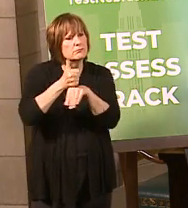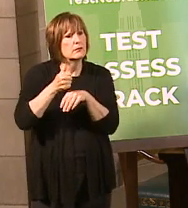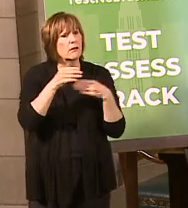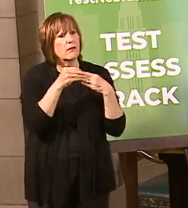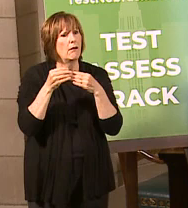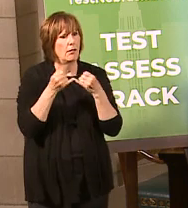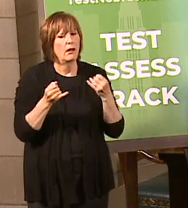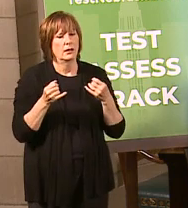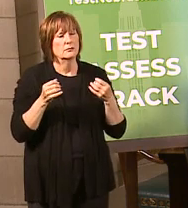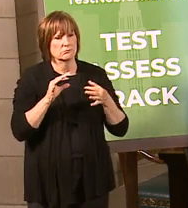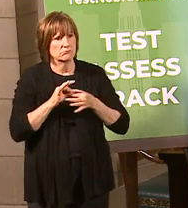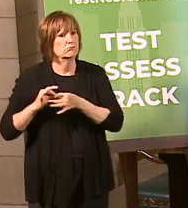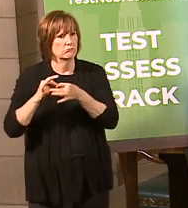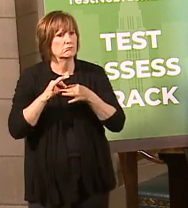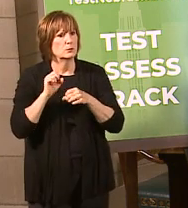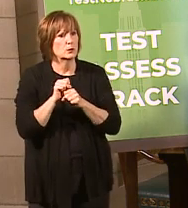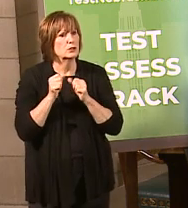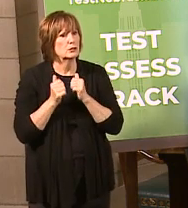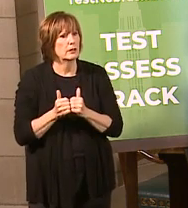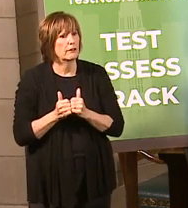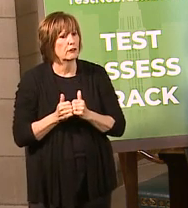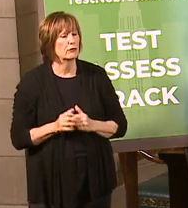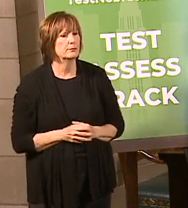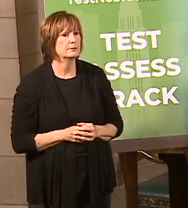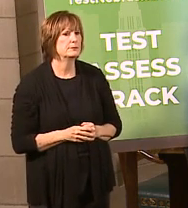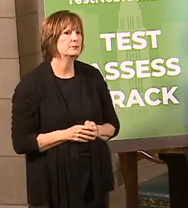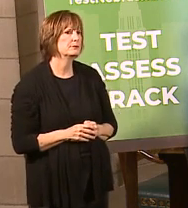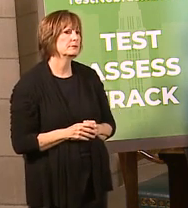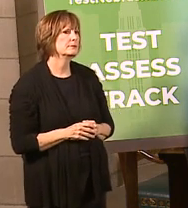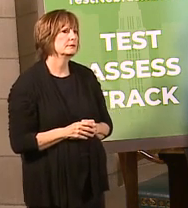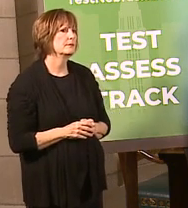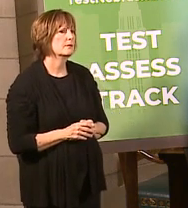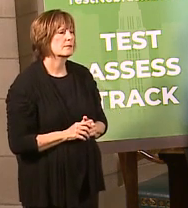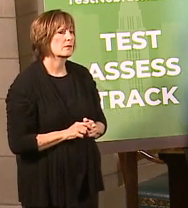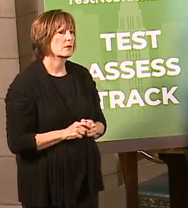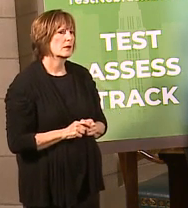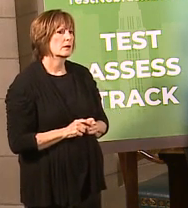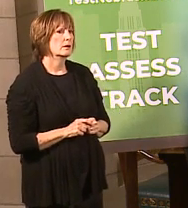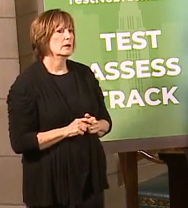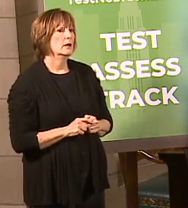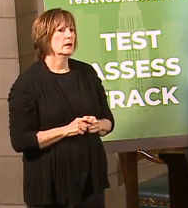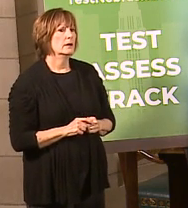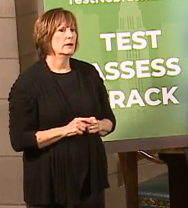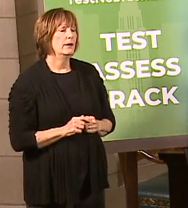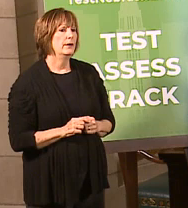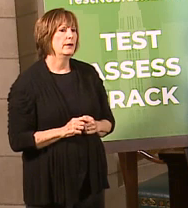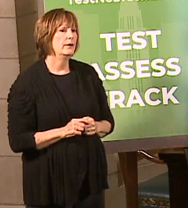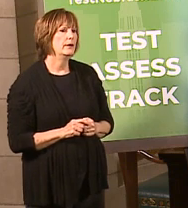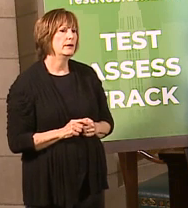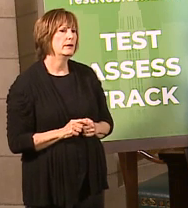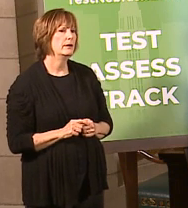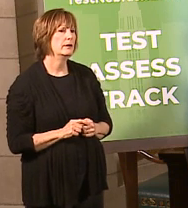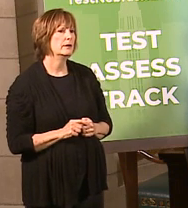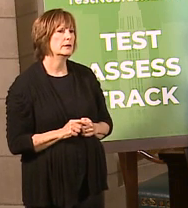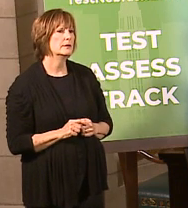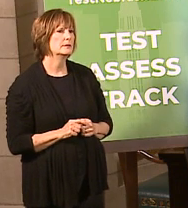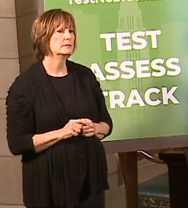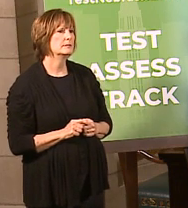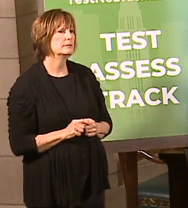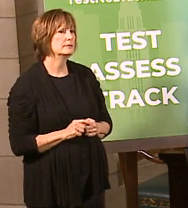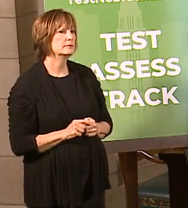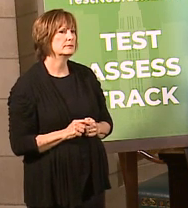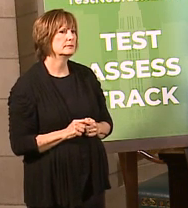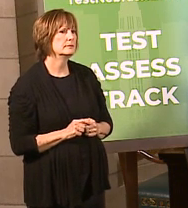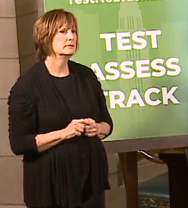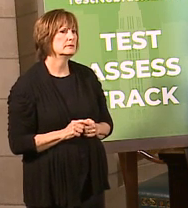was a collaborative process. Finally, Michael from the Dakota County Star relates a note. Summer sports seems like baseball and softball will have the